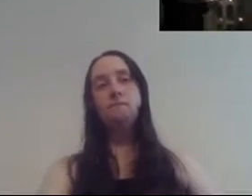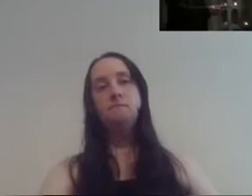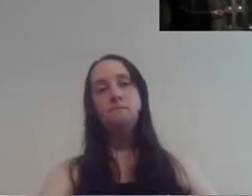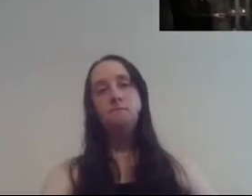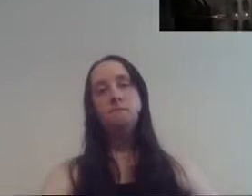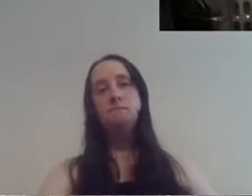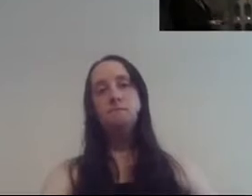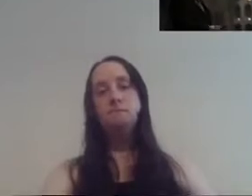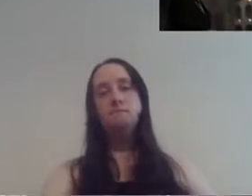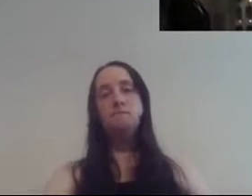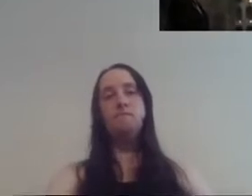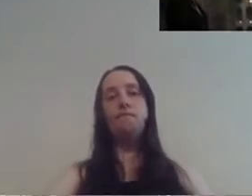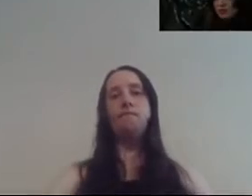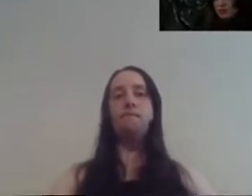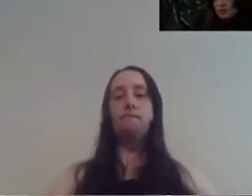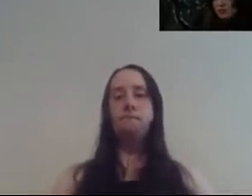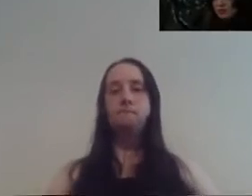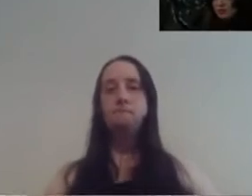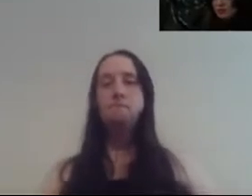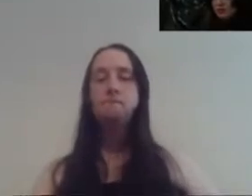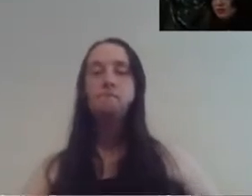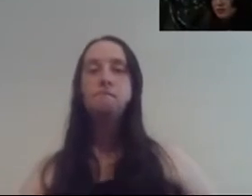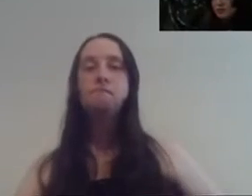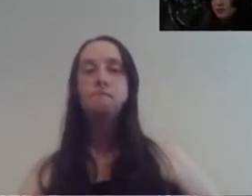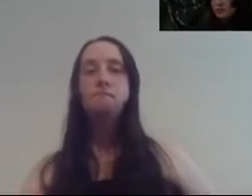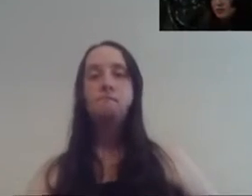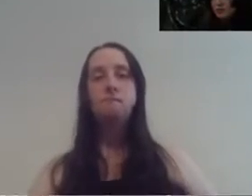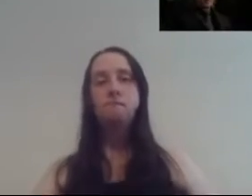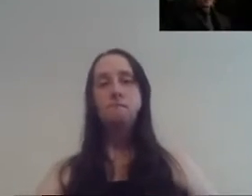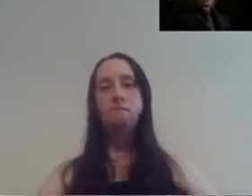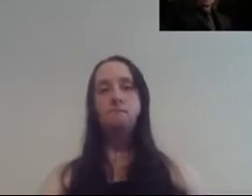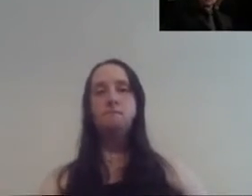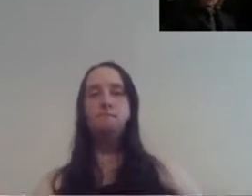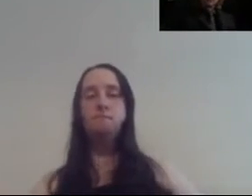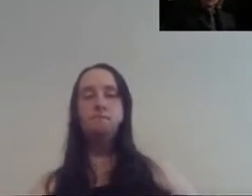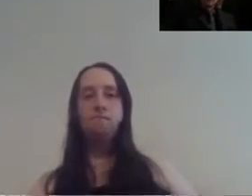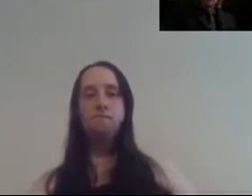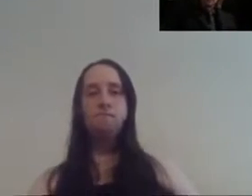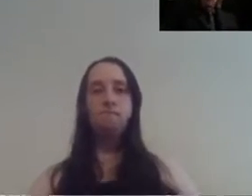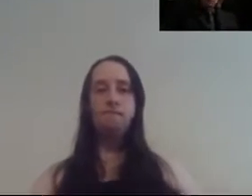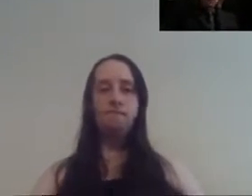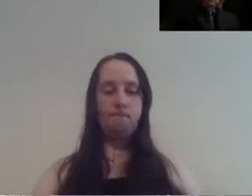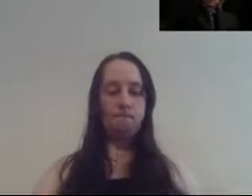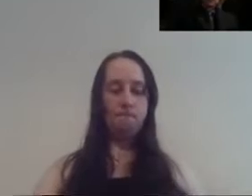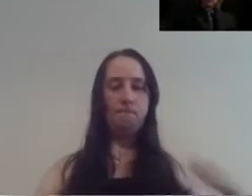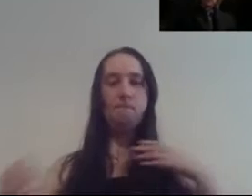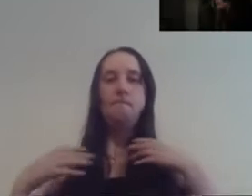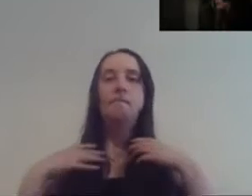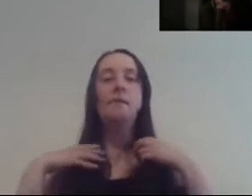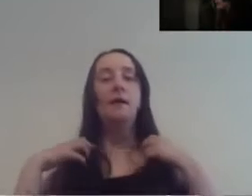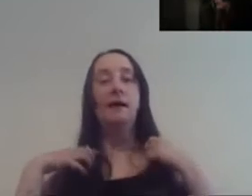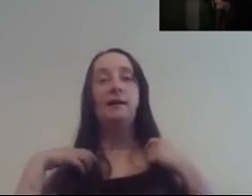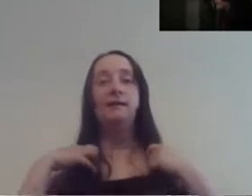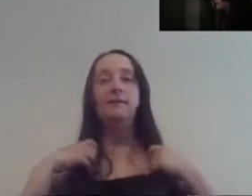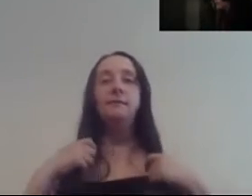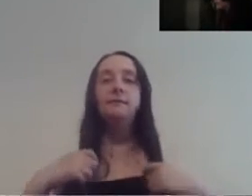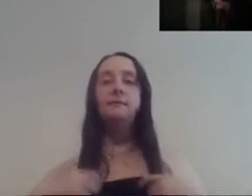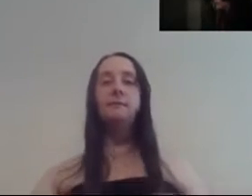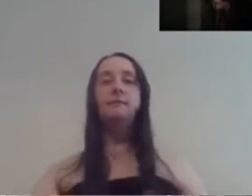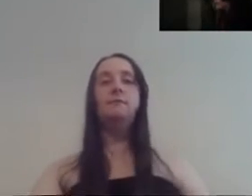so you made your choice honey you're choosing the savior over your beloved Robin Hood is that